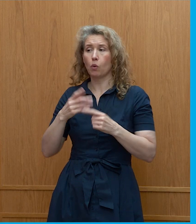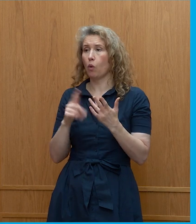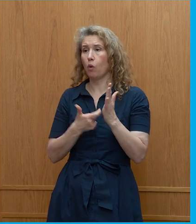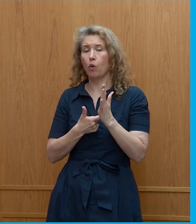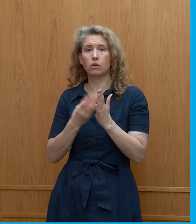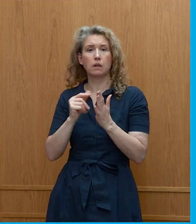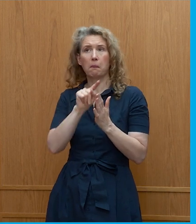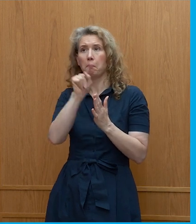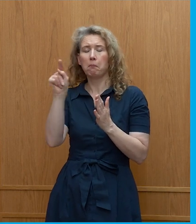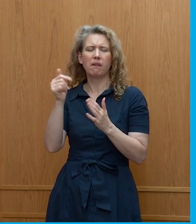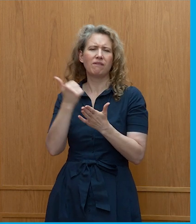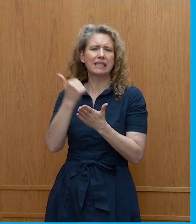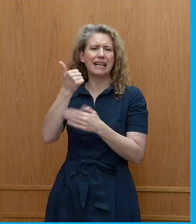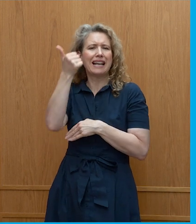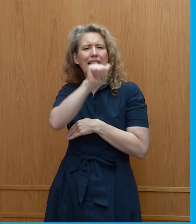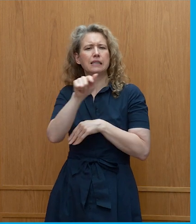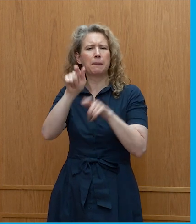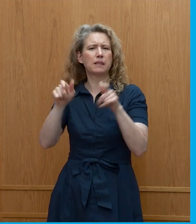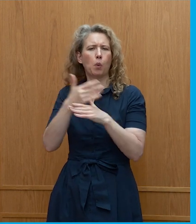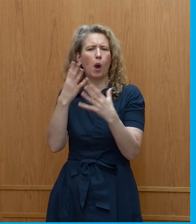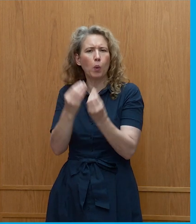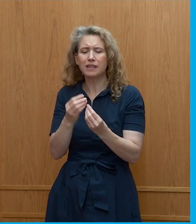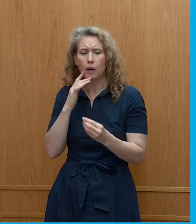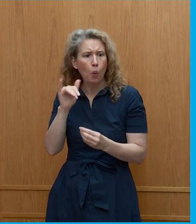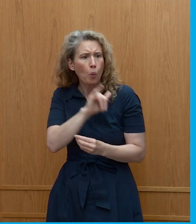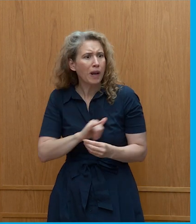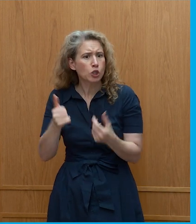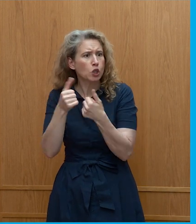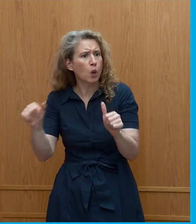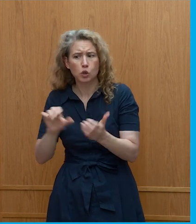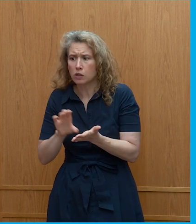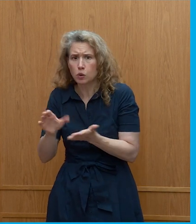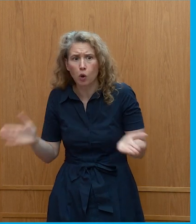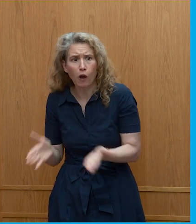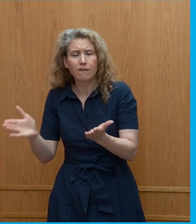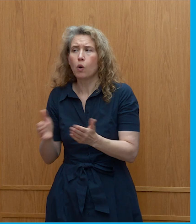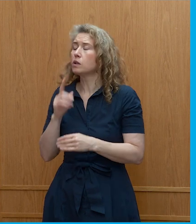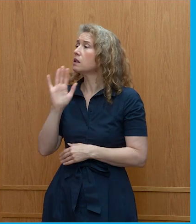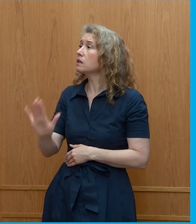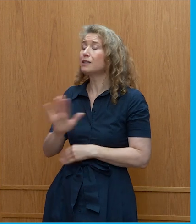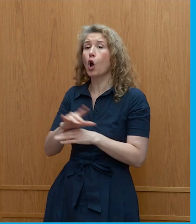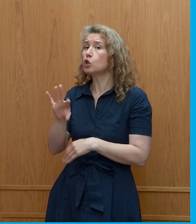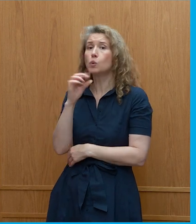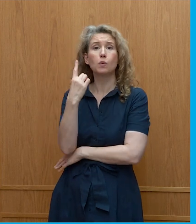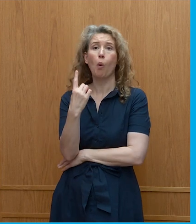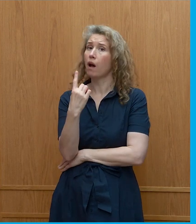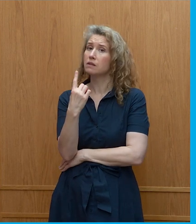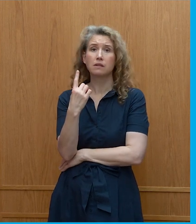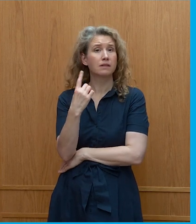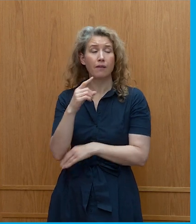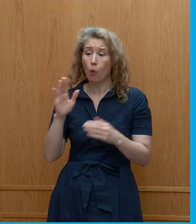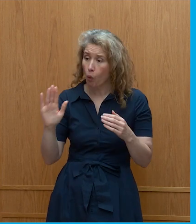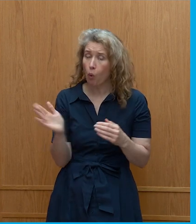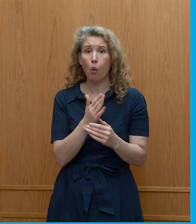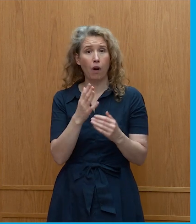fantastic academics that we work with, you know, which solution should we go for, they say it's not about choosing one over the other.